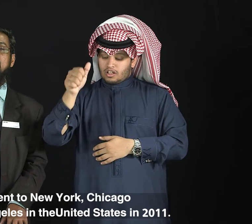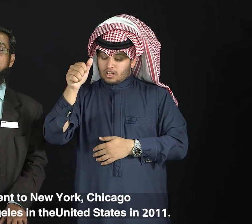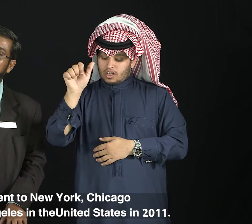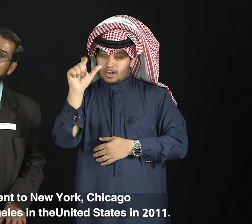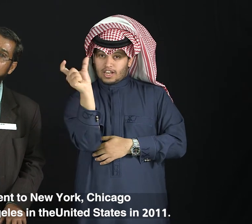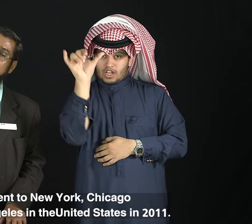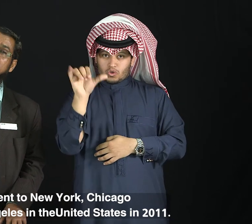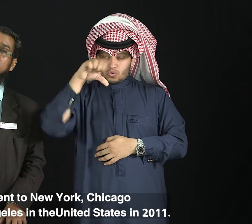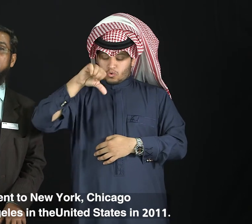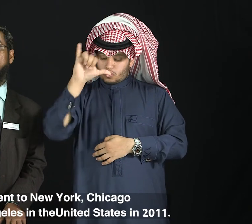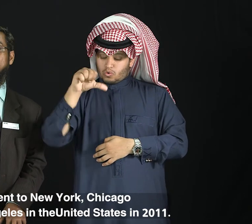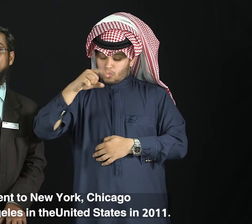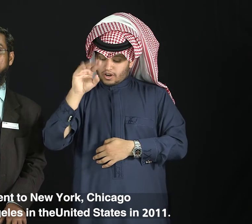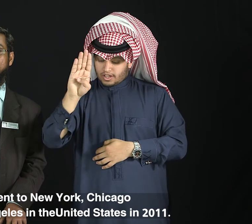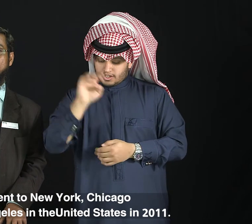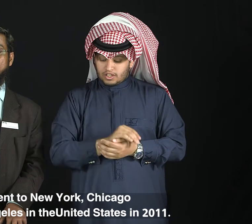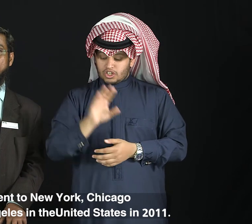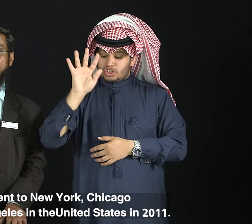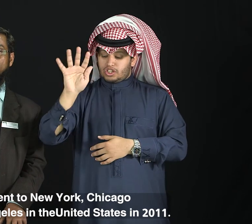in 2011.